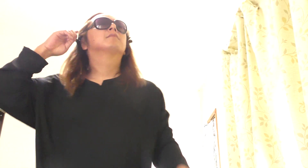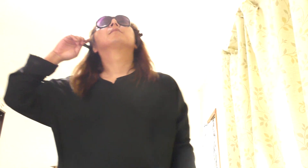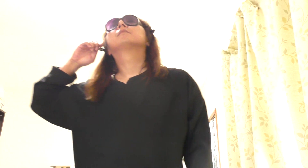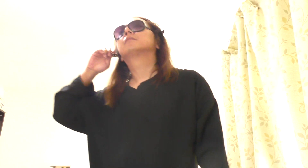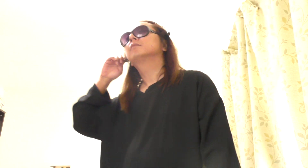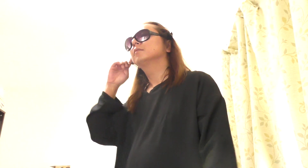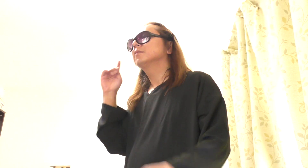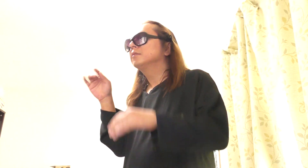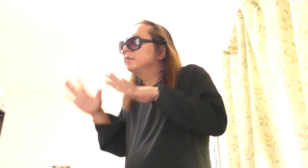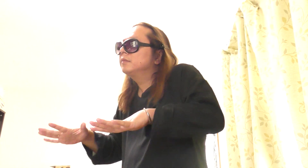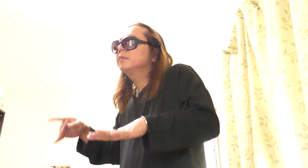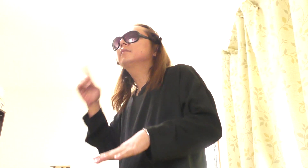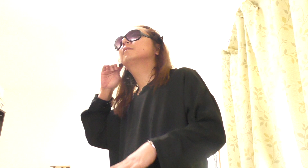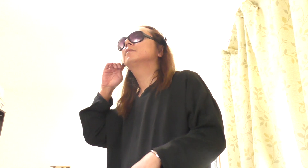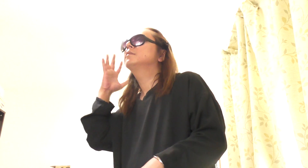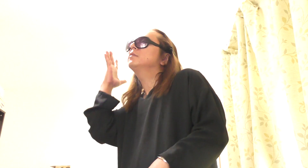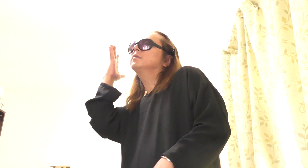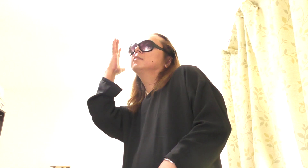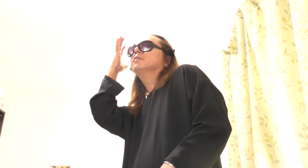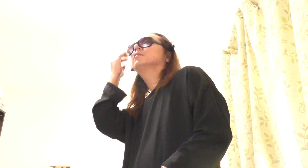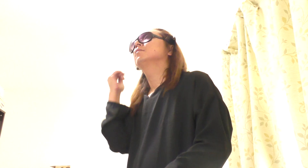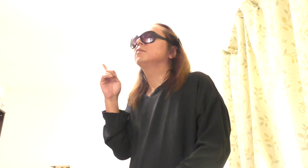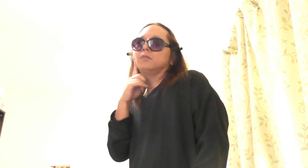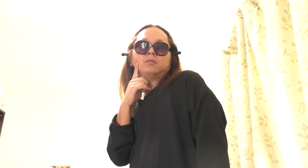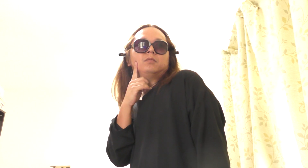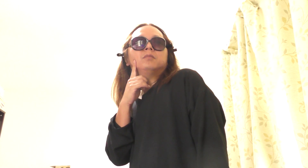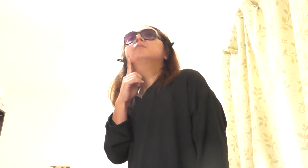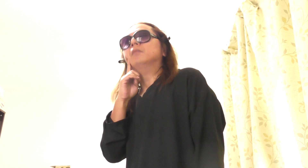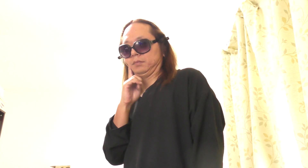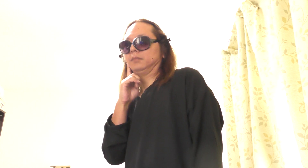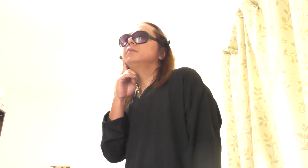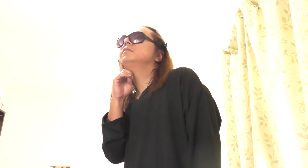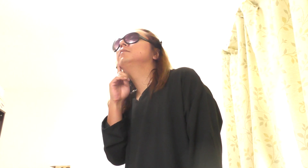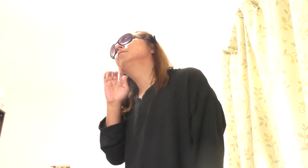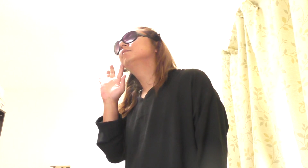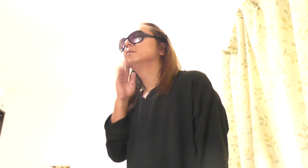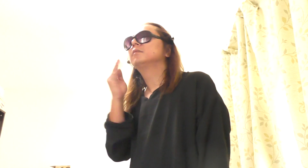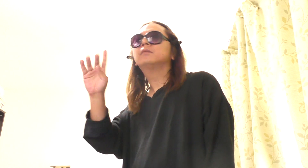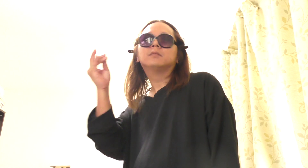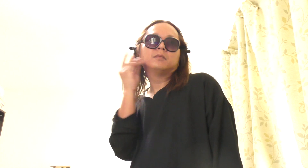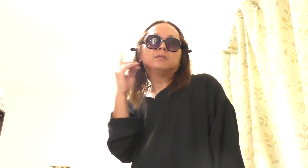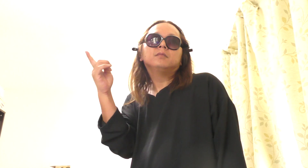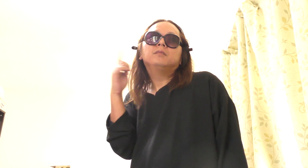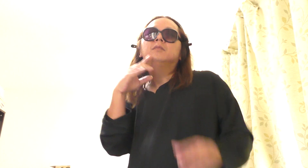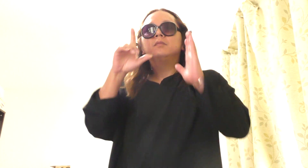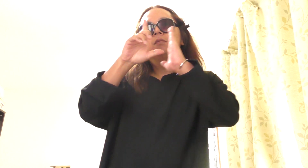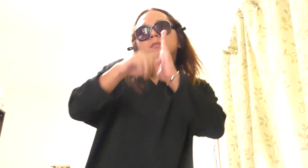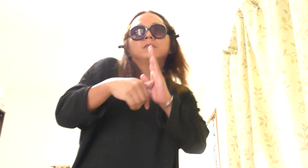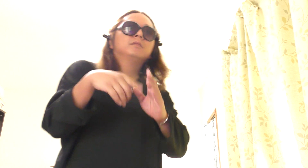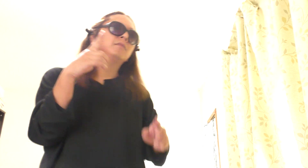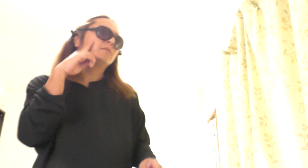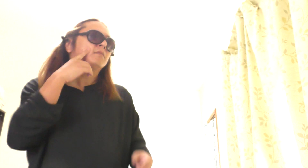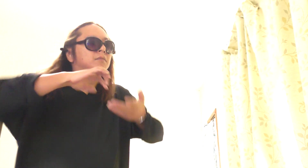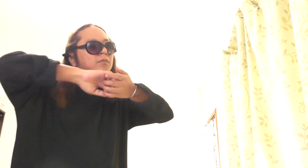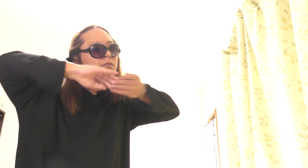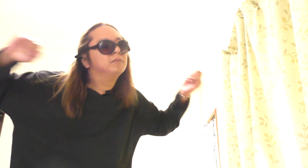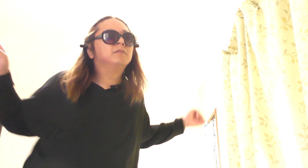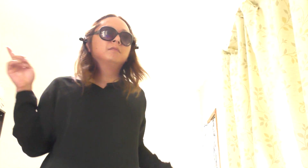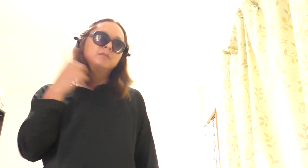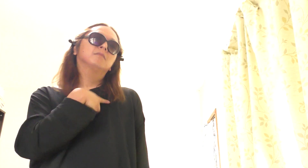I meant it Now I know what fool I've been But if you kiss me now, I know you're for it